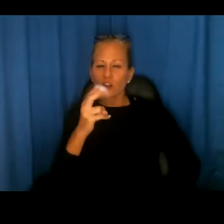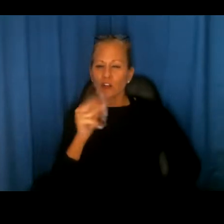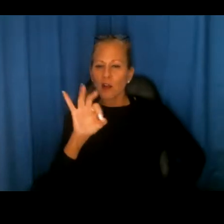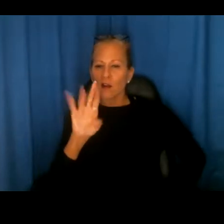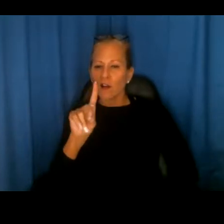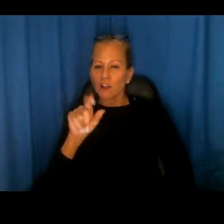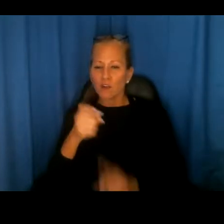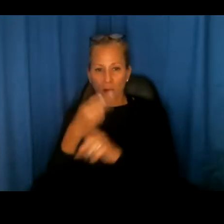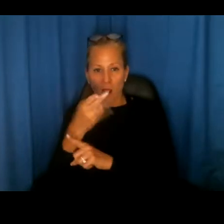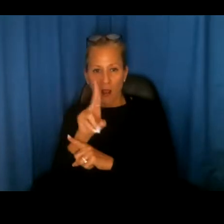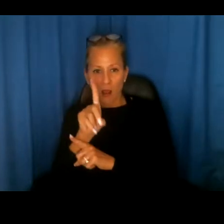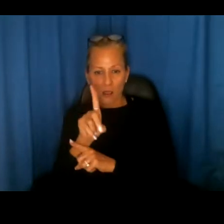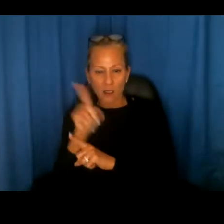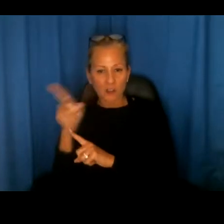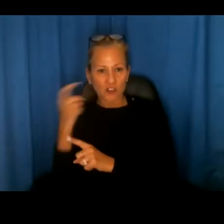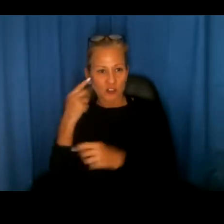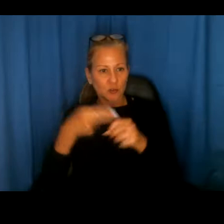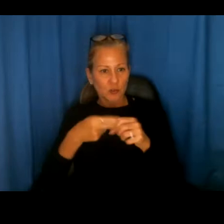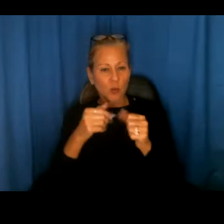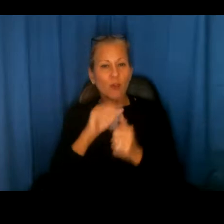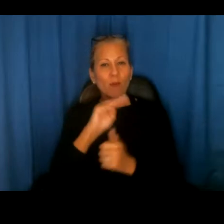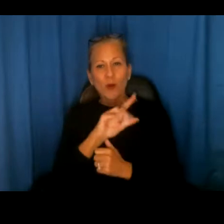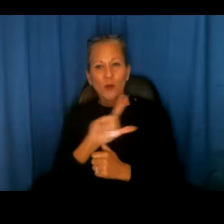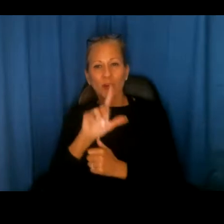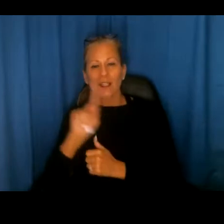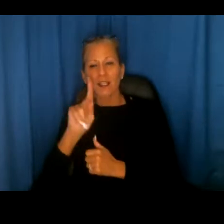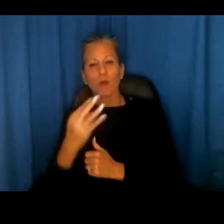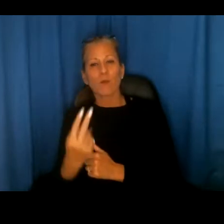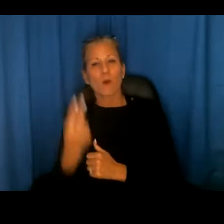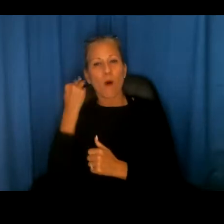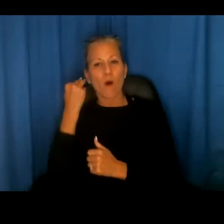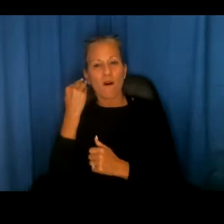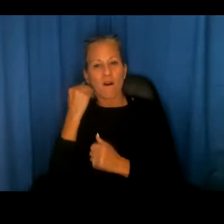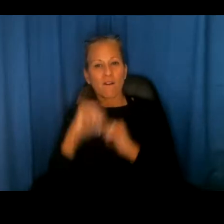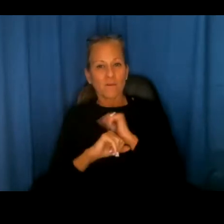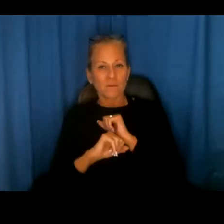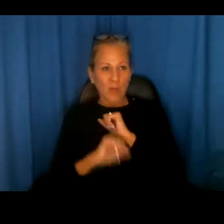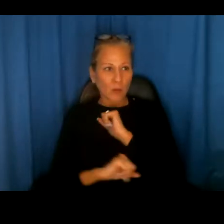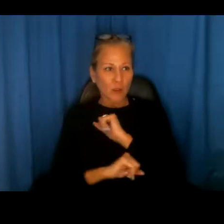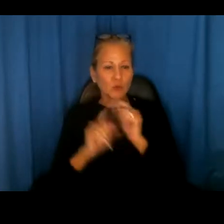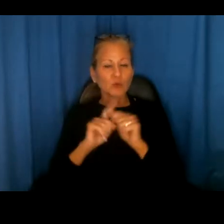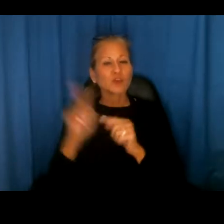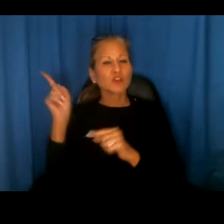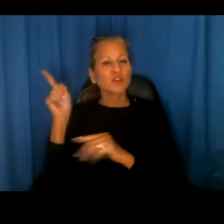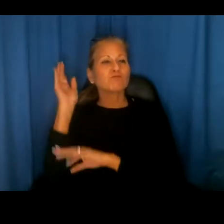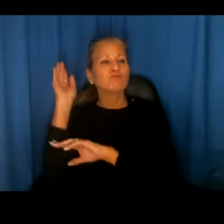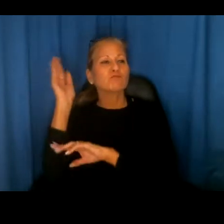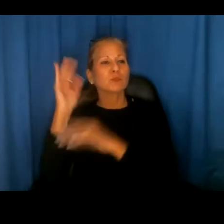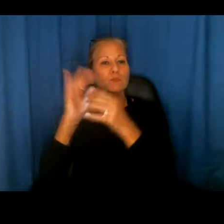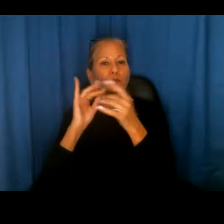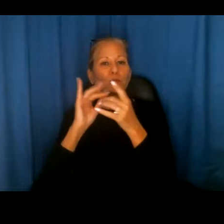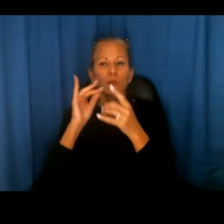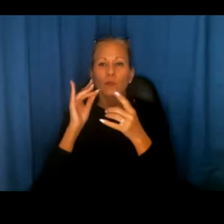us, uh, along with the Martin Luther King Memorial Foundation, um, to speak about, uh,